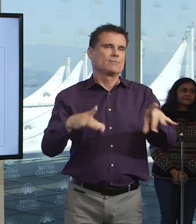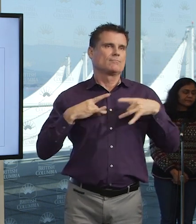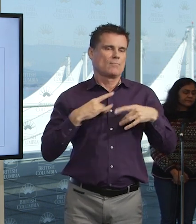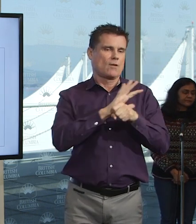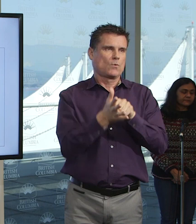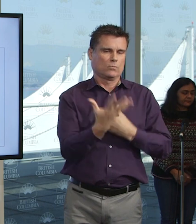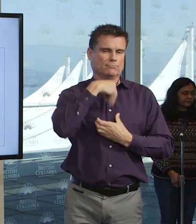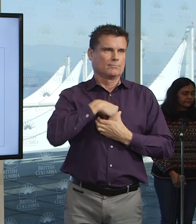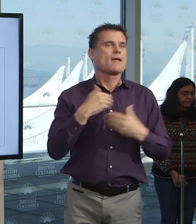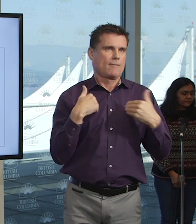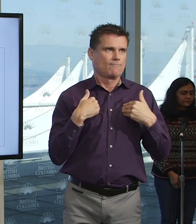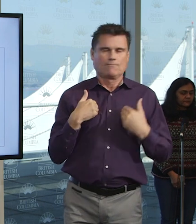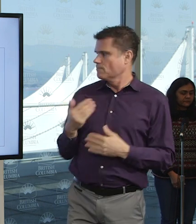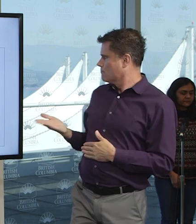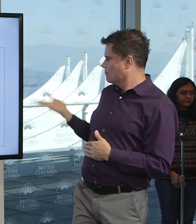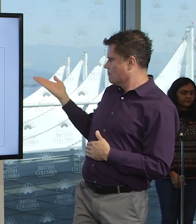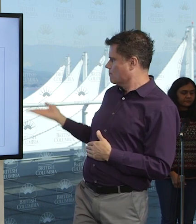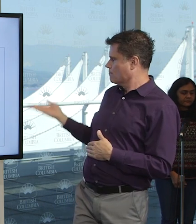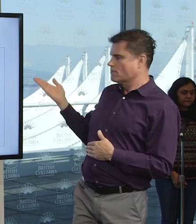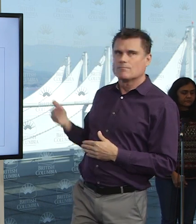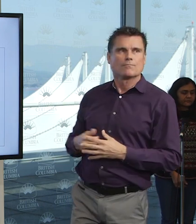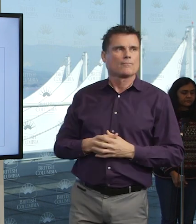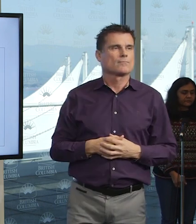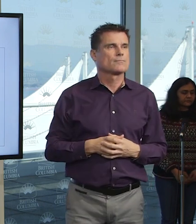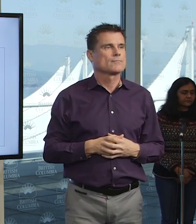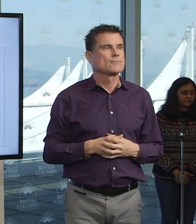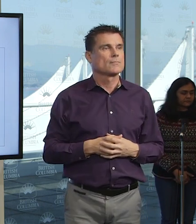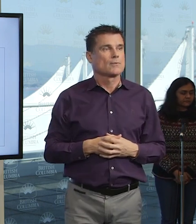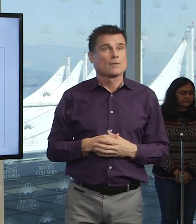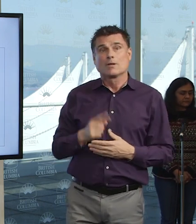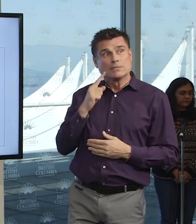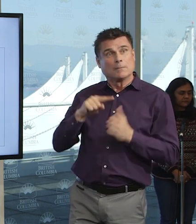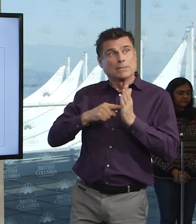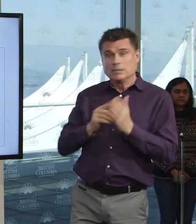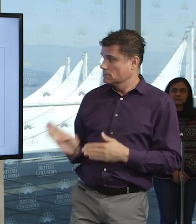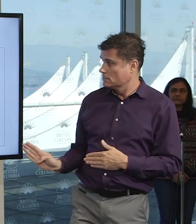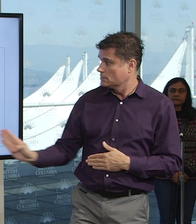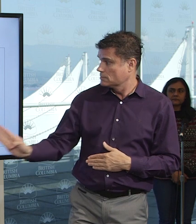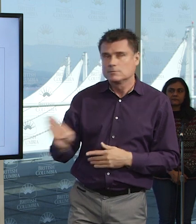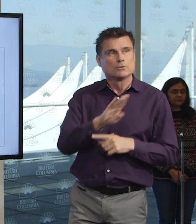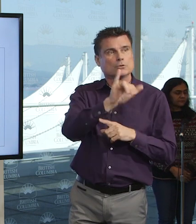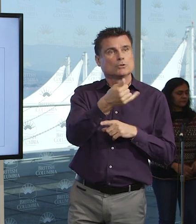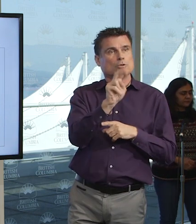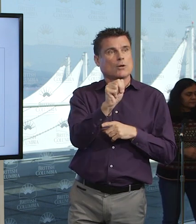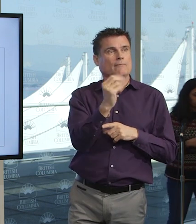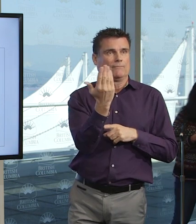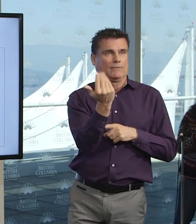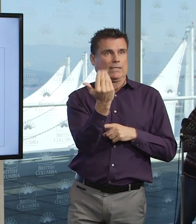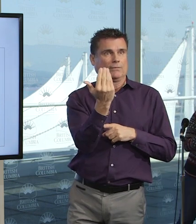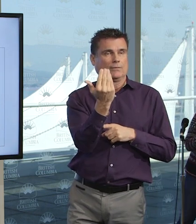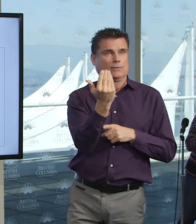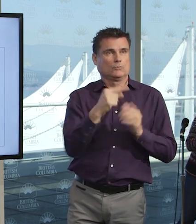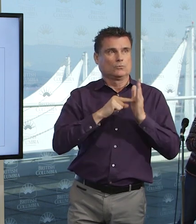That is this curve there. If we look at what has happened since the beginning of January and the 15th of January, we had our first